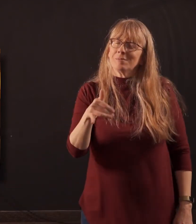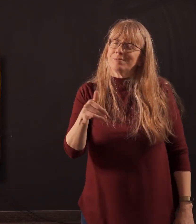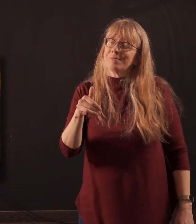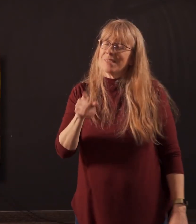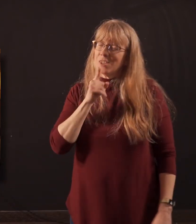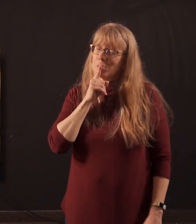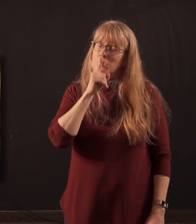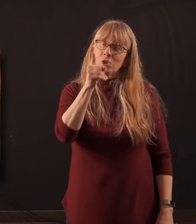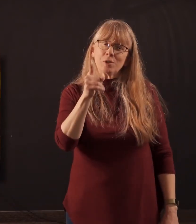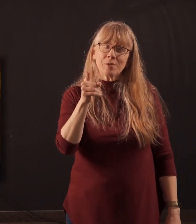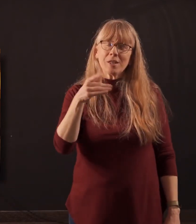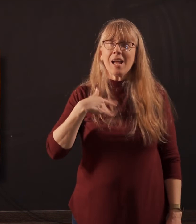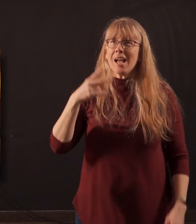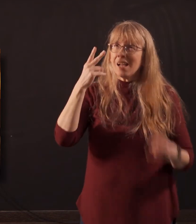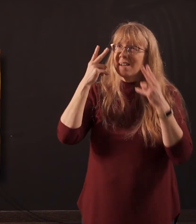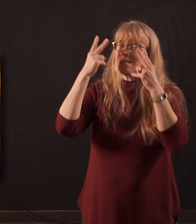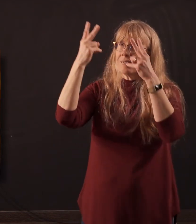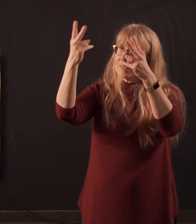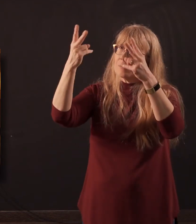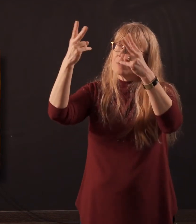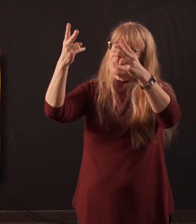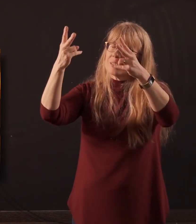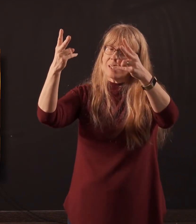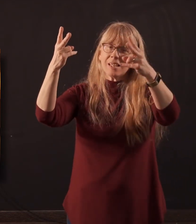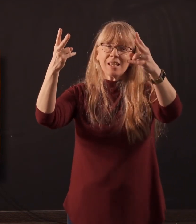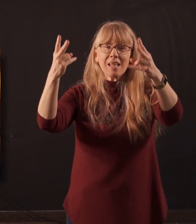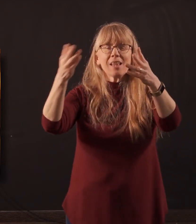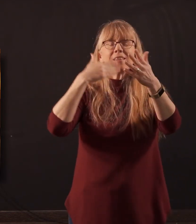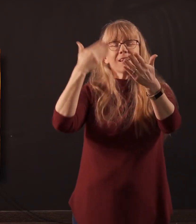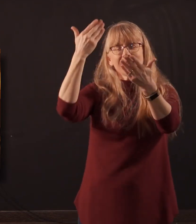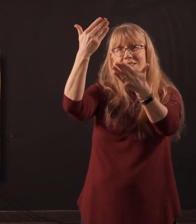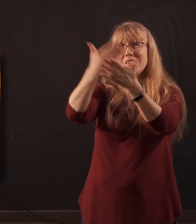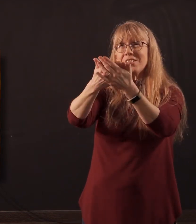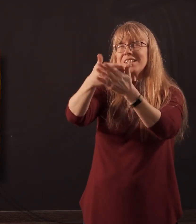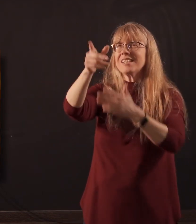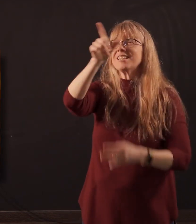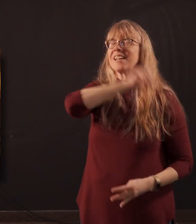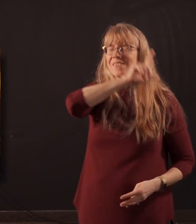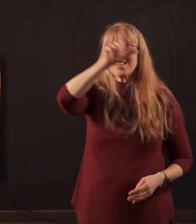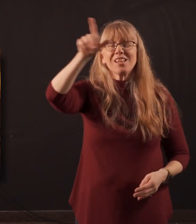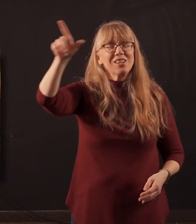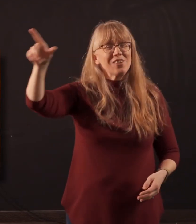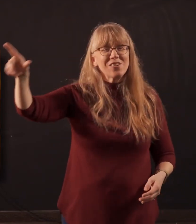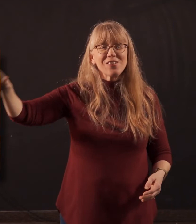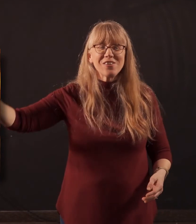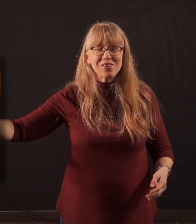confident in this I will see the goodness of the Lord